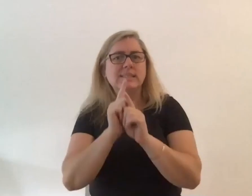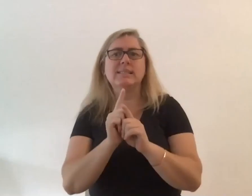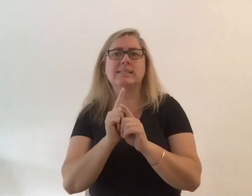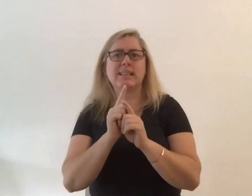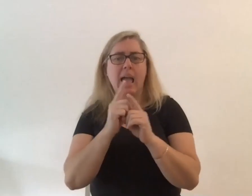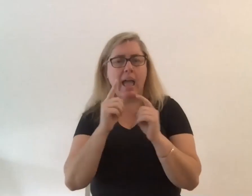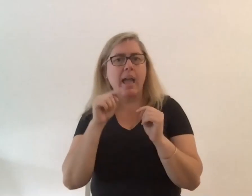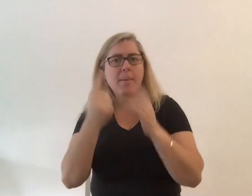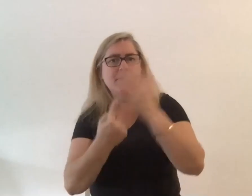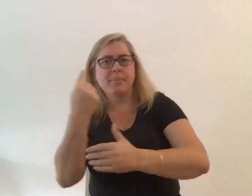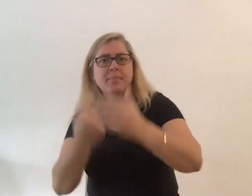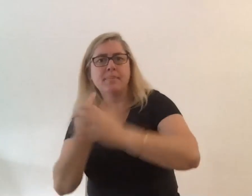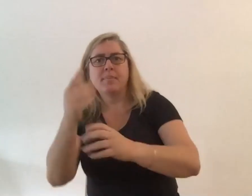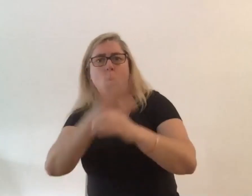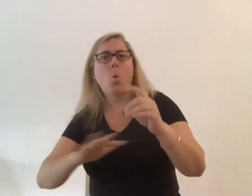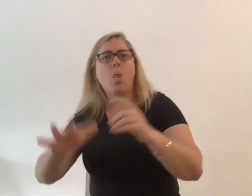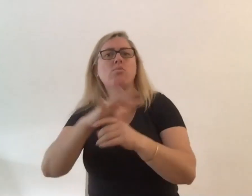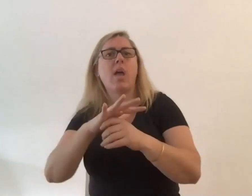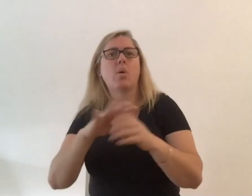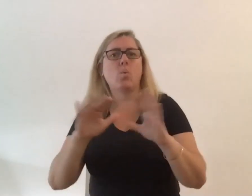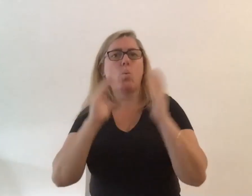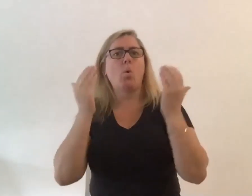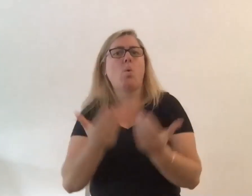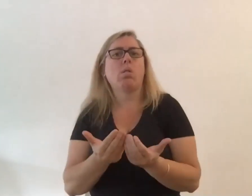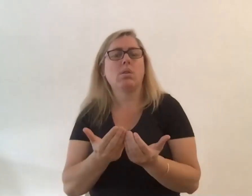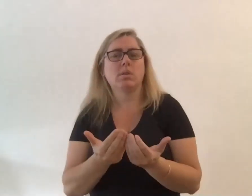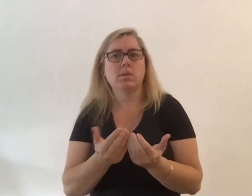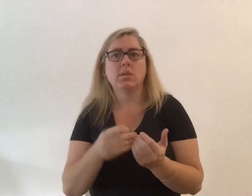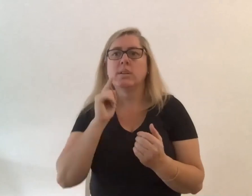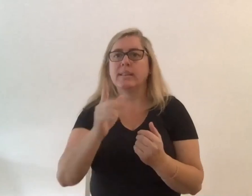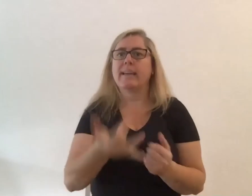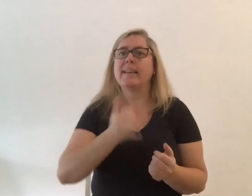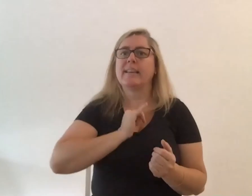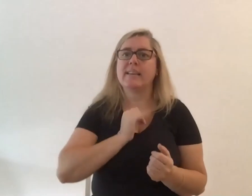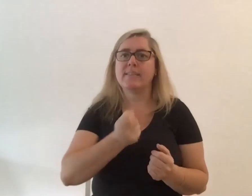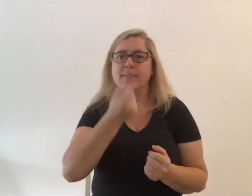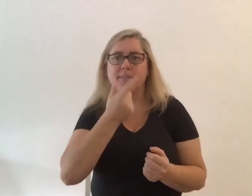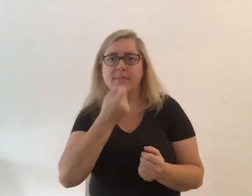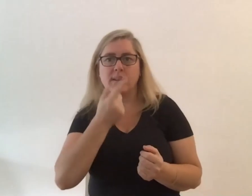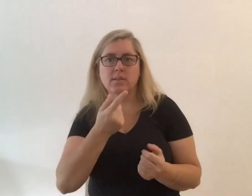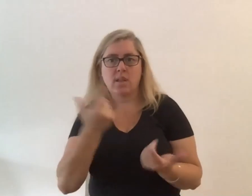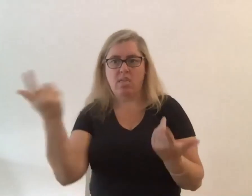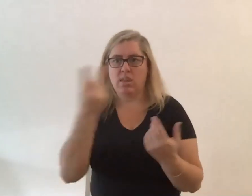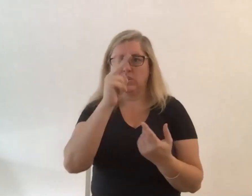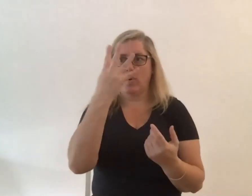basically there's nothing to do you're treated with medication you're chucked out that's it so